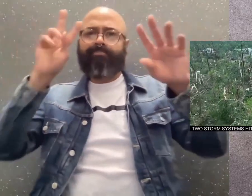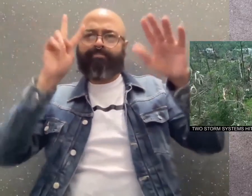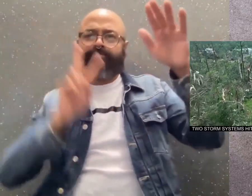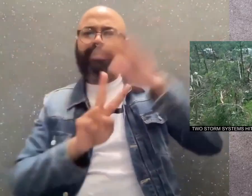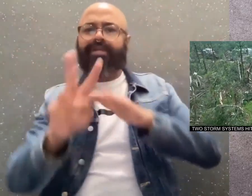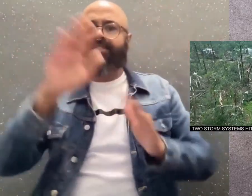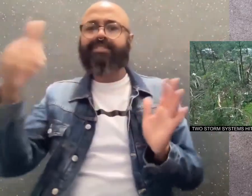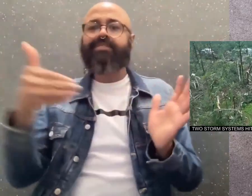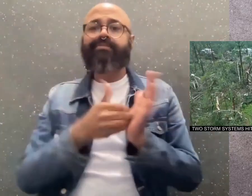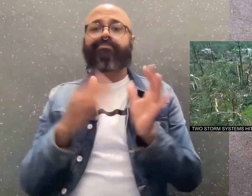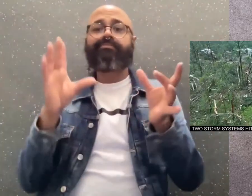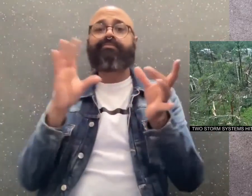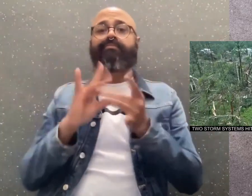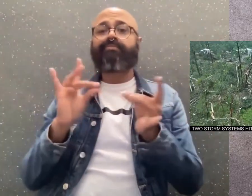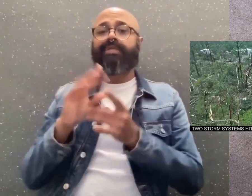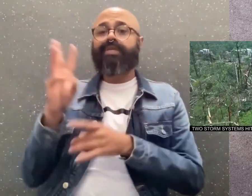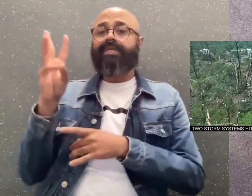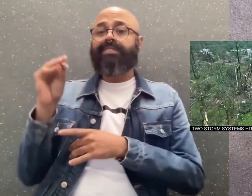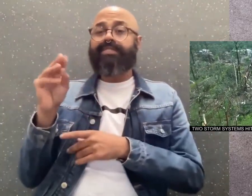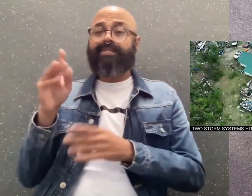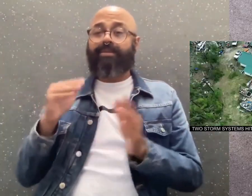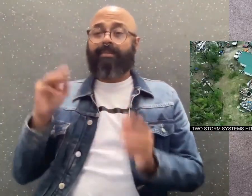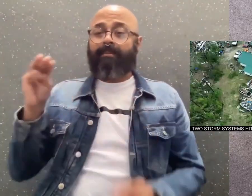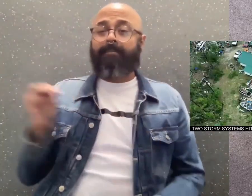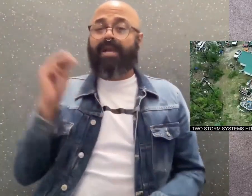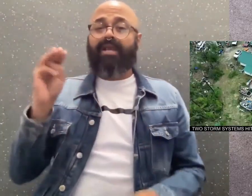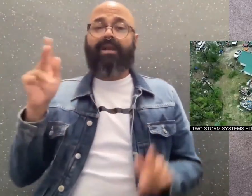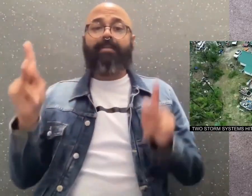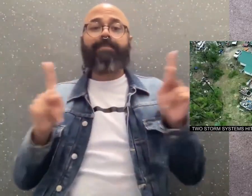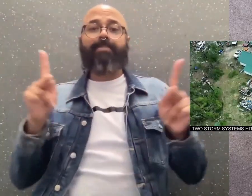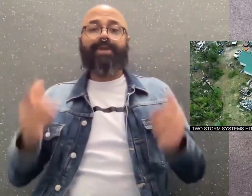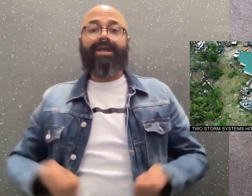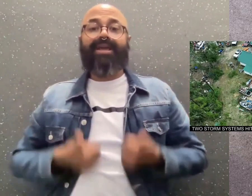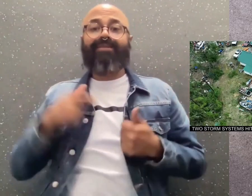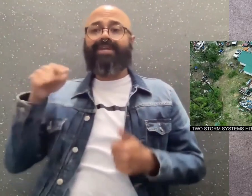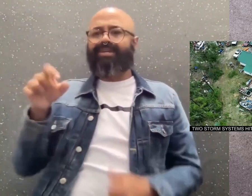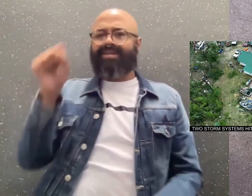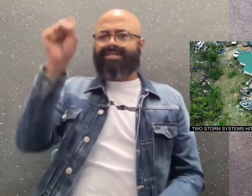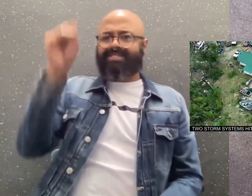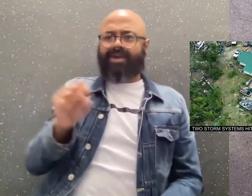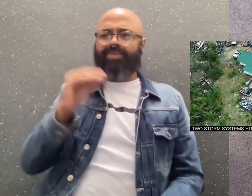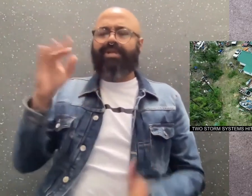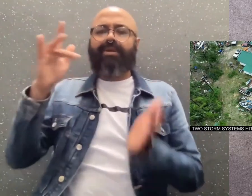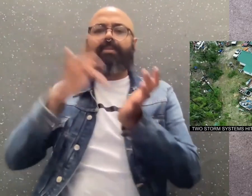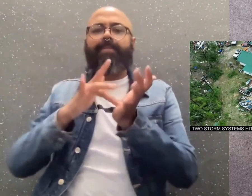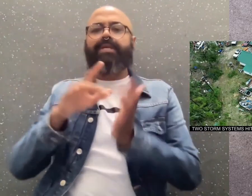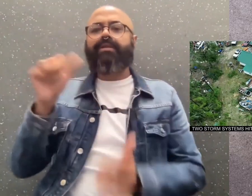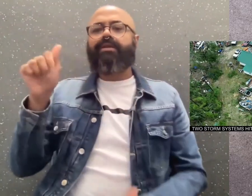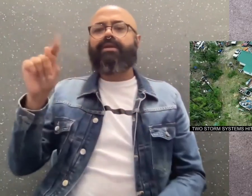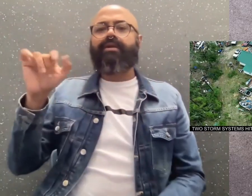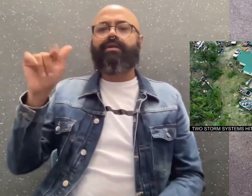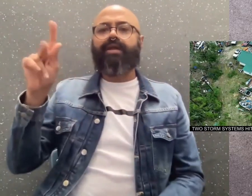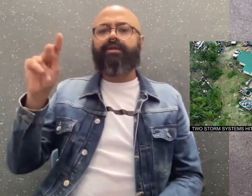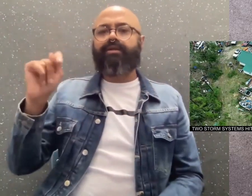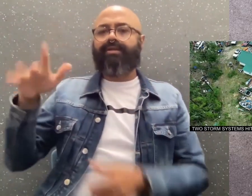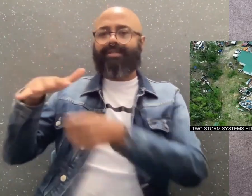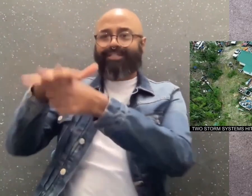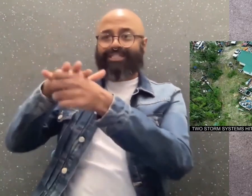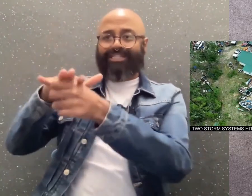And now the Storm Prediction Center says 60 million people living in the south and mid-Atlantic region of the